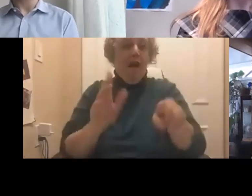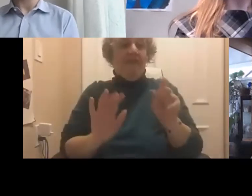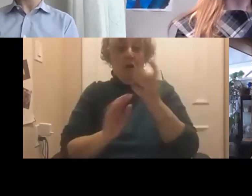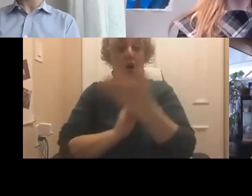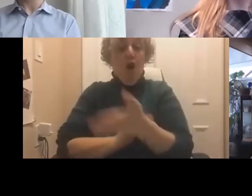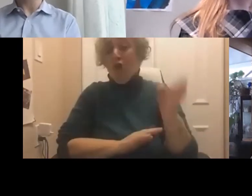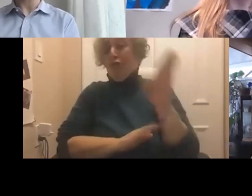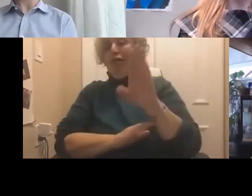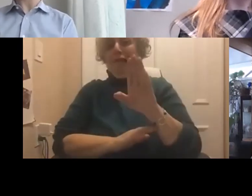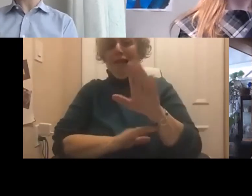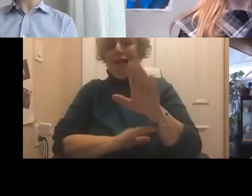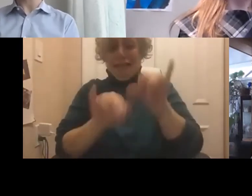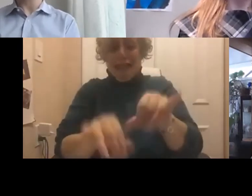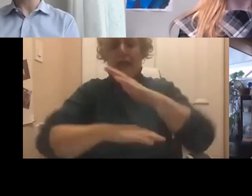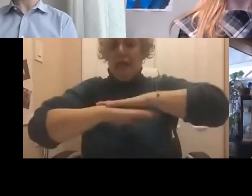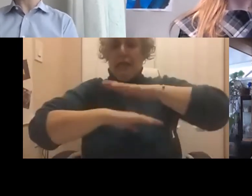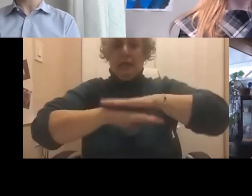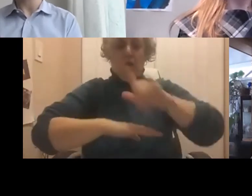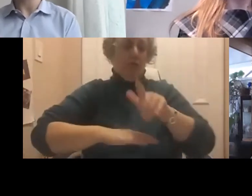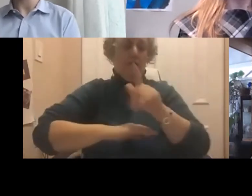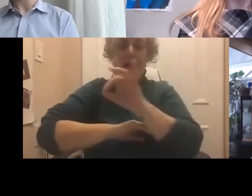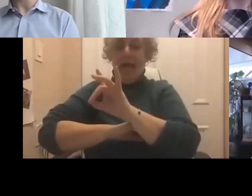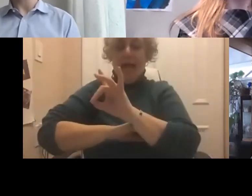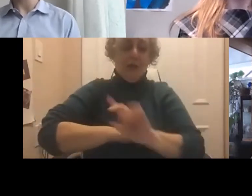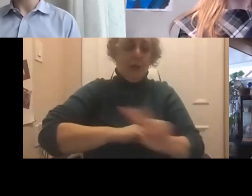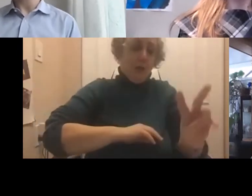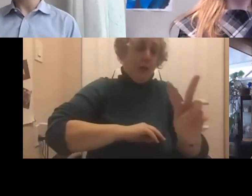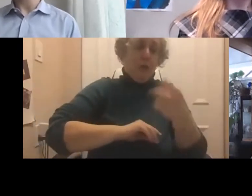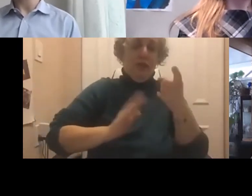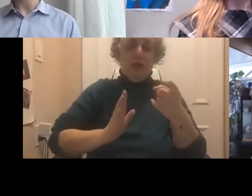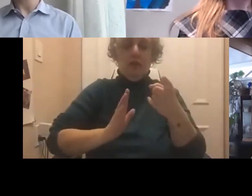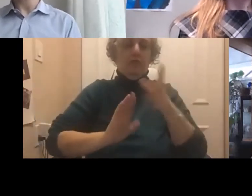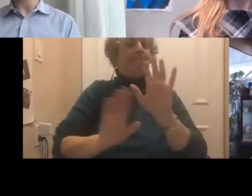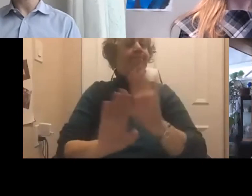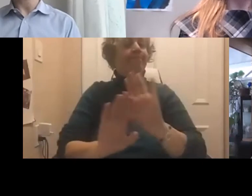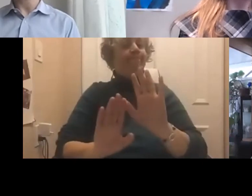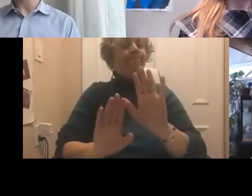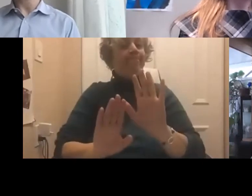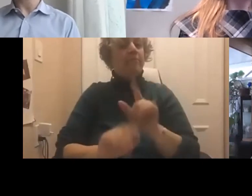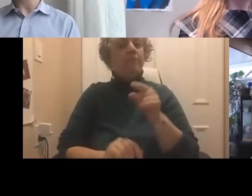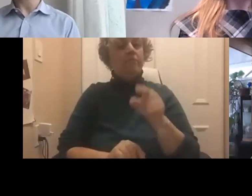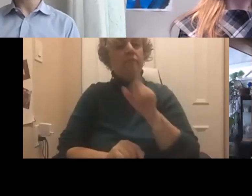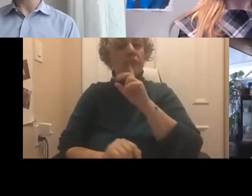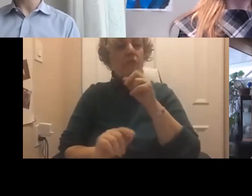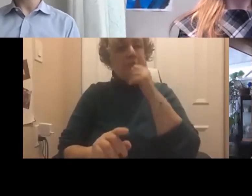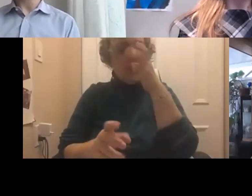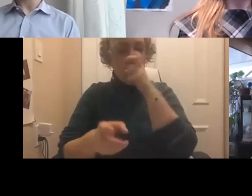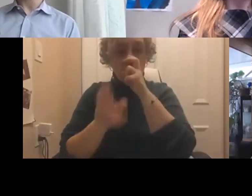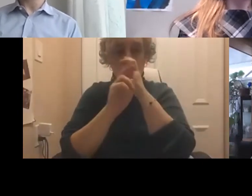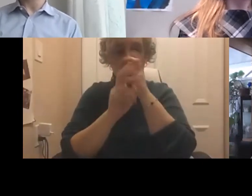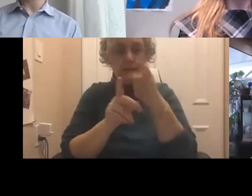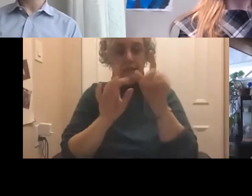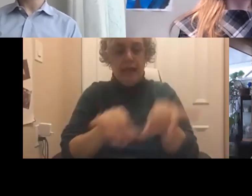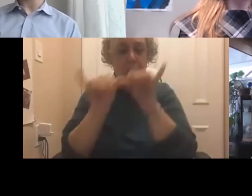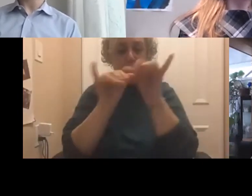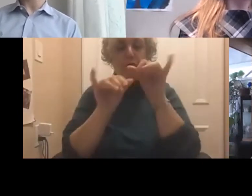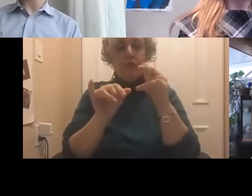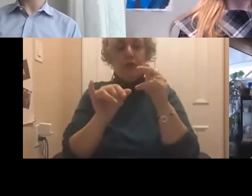your desk from 8 a.m. to, you know, 2 p.m. Those rigid standards that are